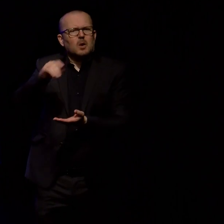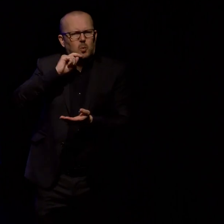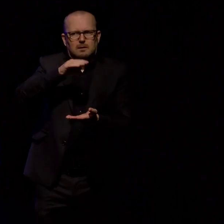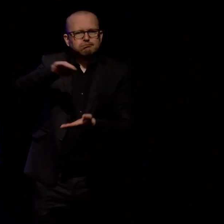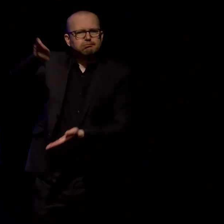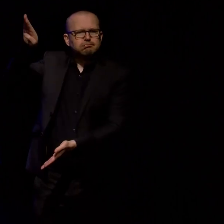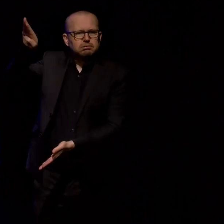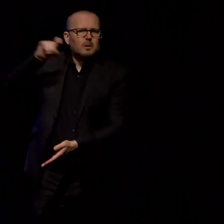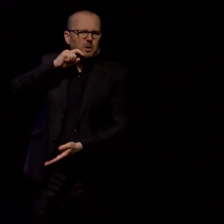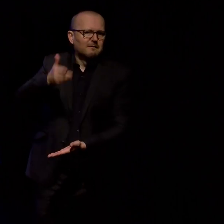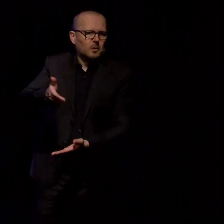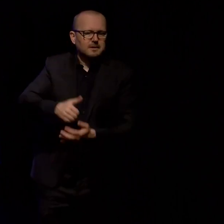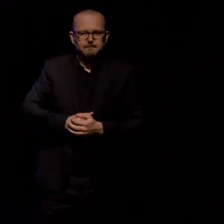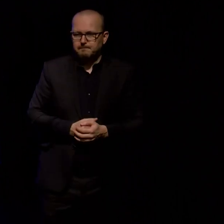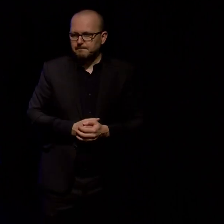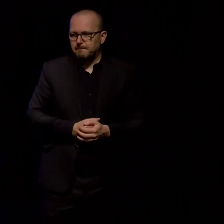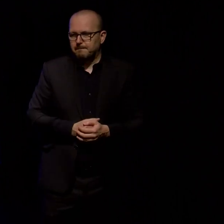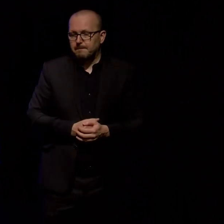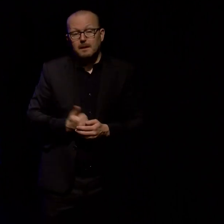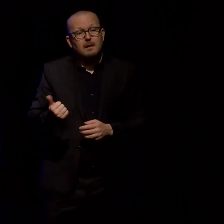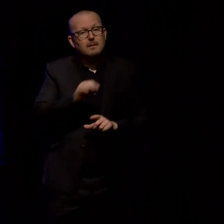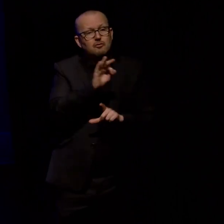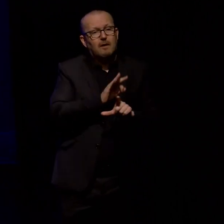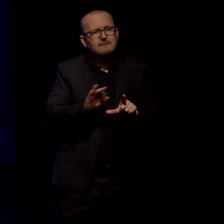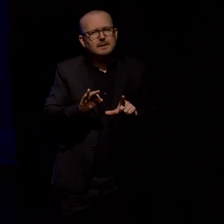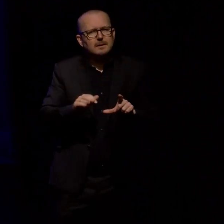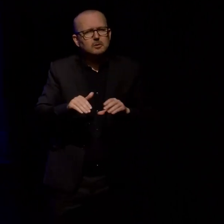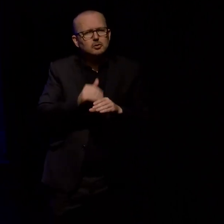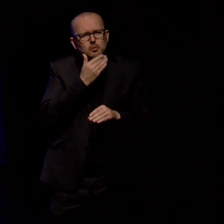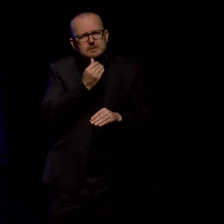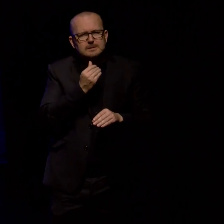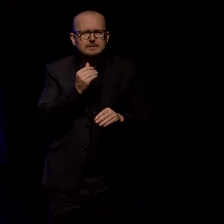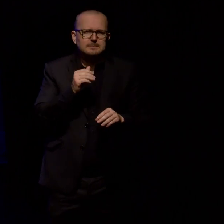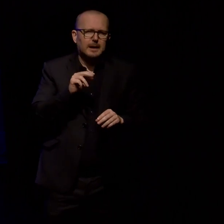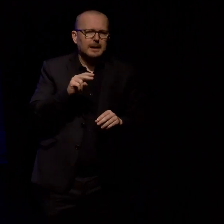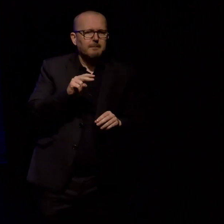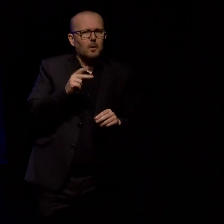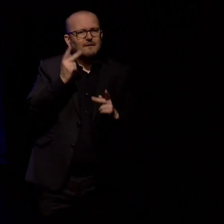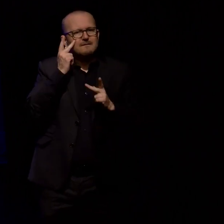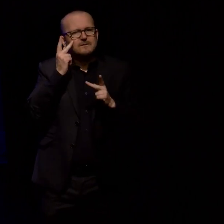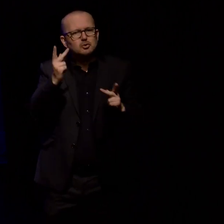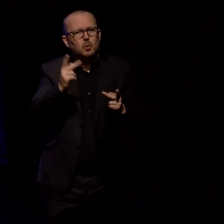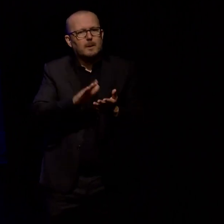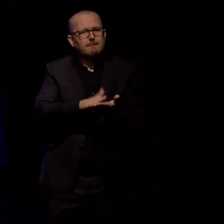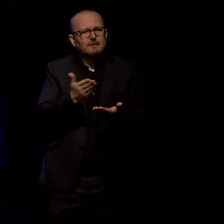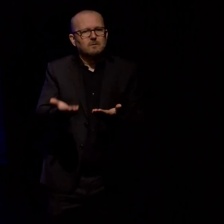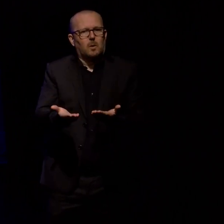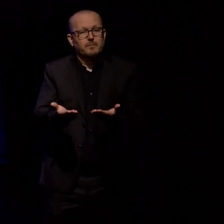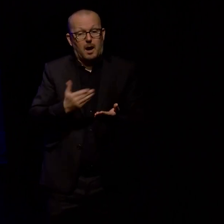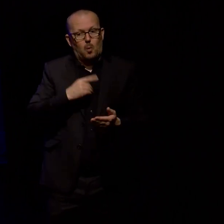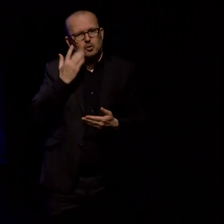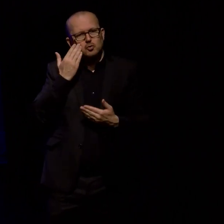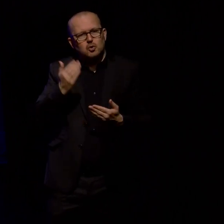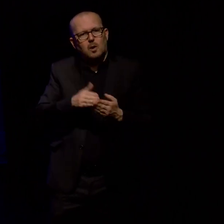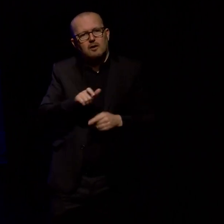The graphic employs a couple of visual metaphors. I wanted to suggest a river flowing, widening, getting